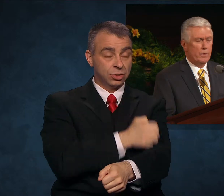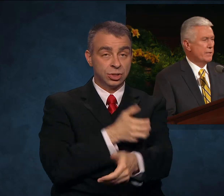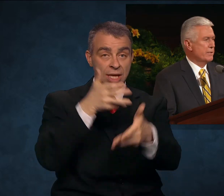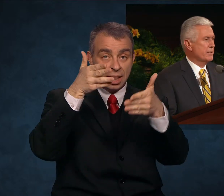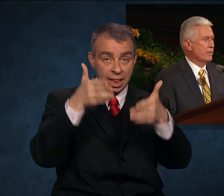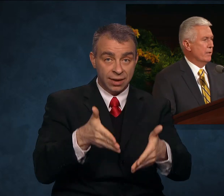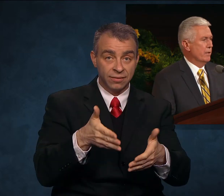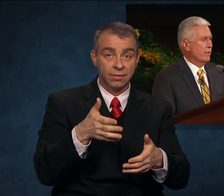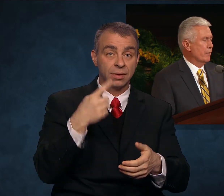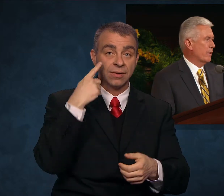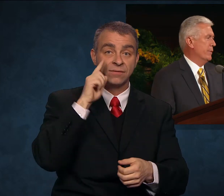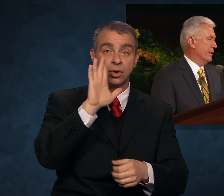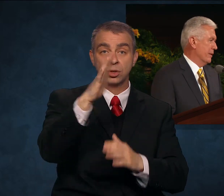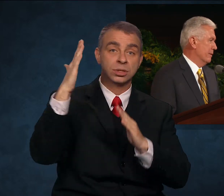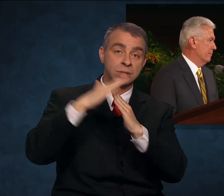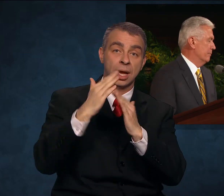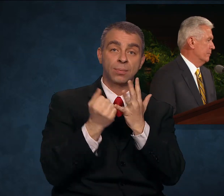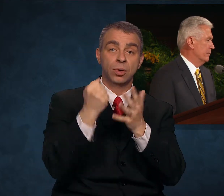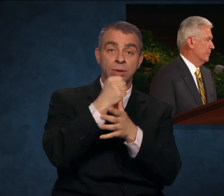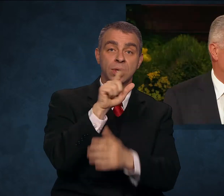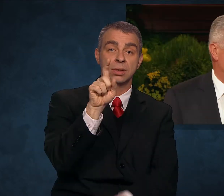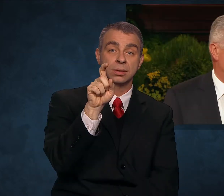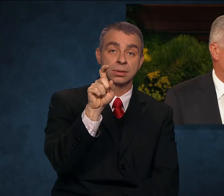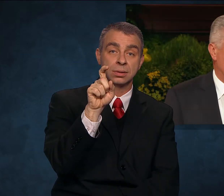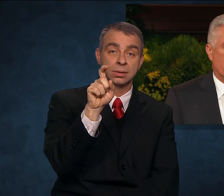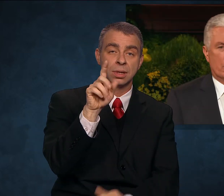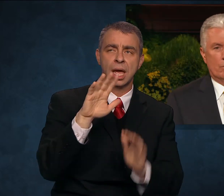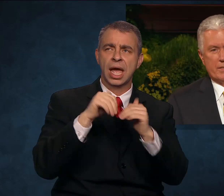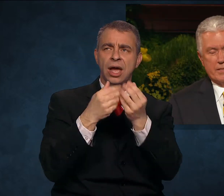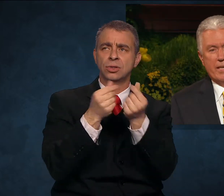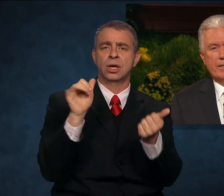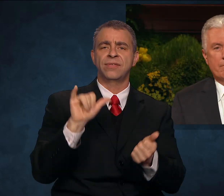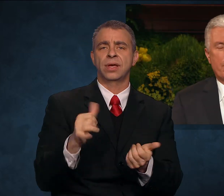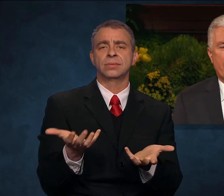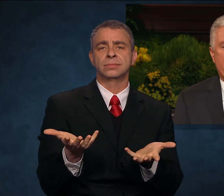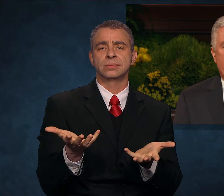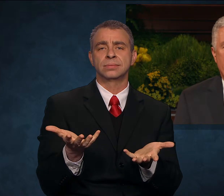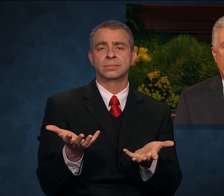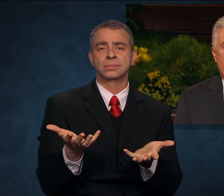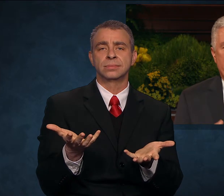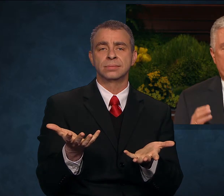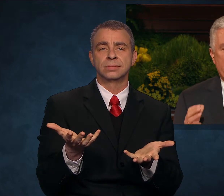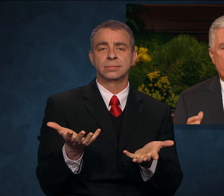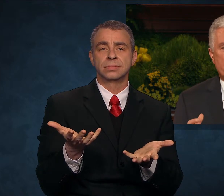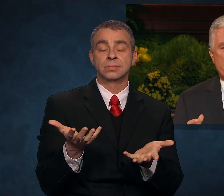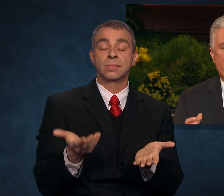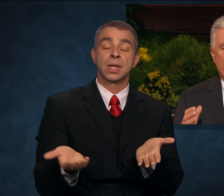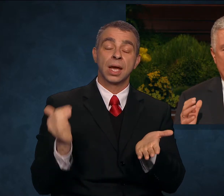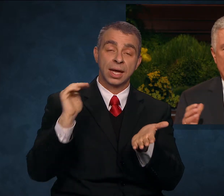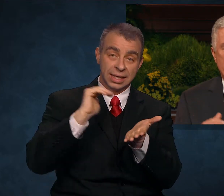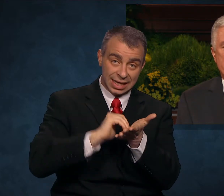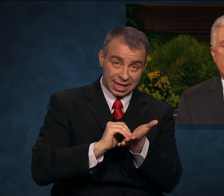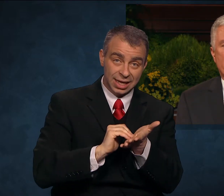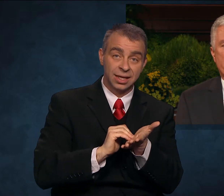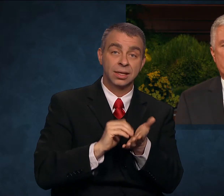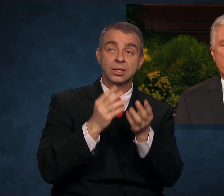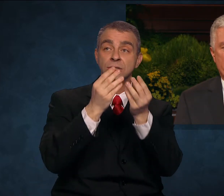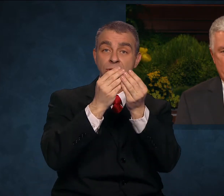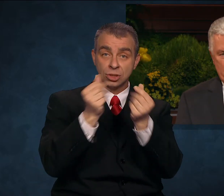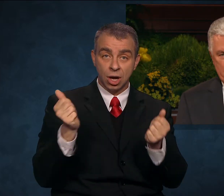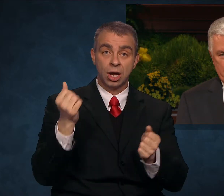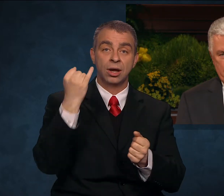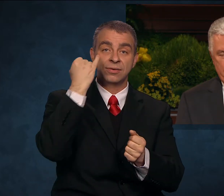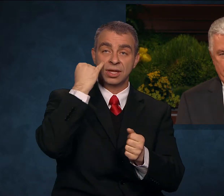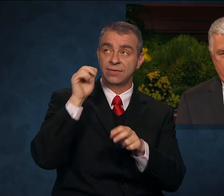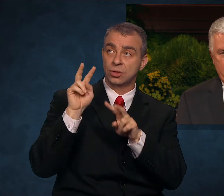What is the remedy? Once again, it comes from the words of the